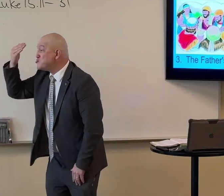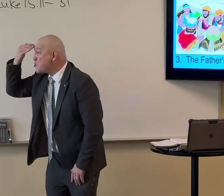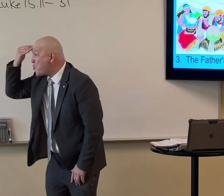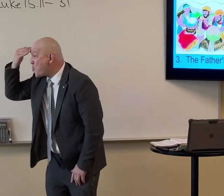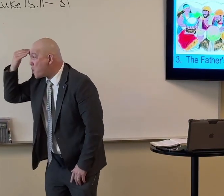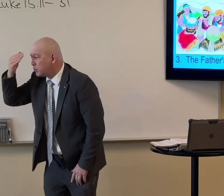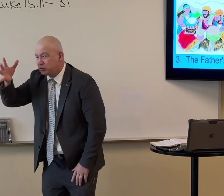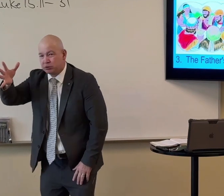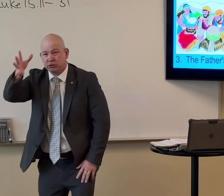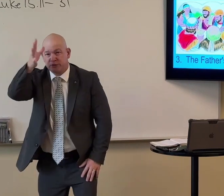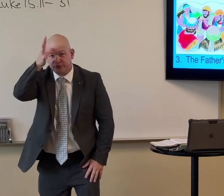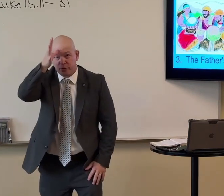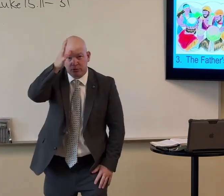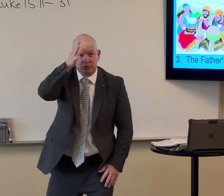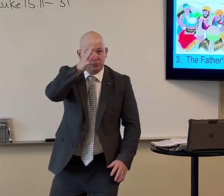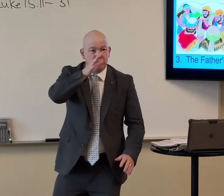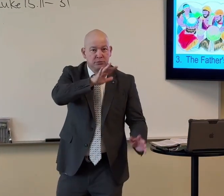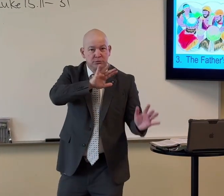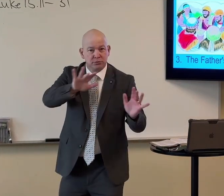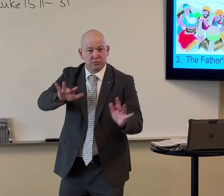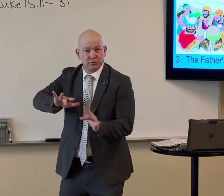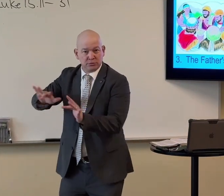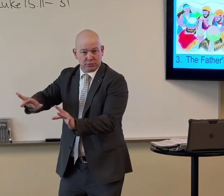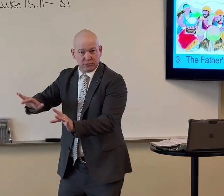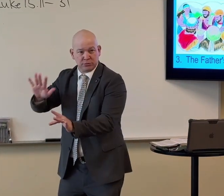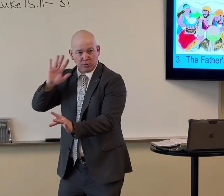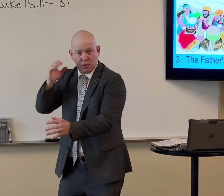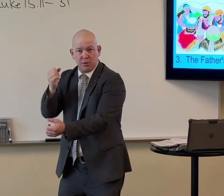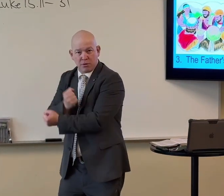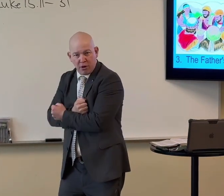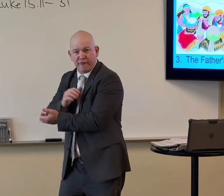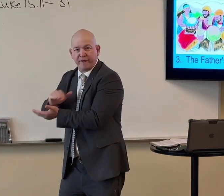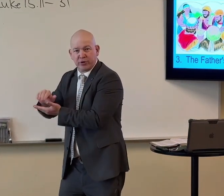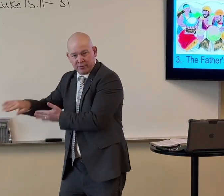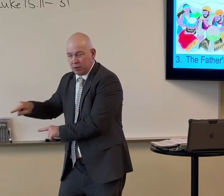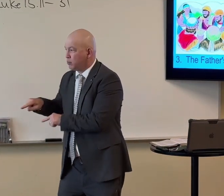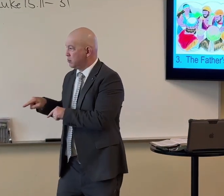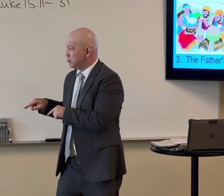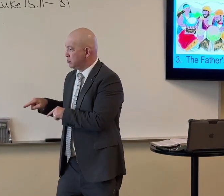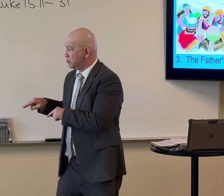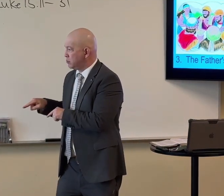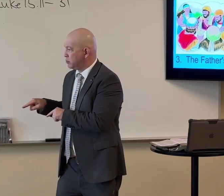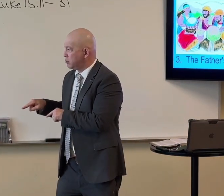Who knows. His father's merciful love and forgiveness.